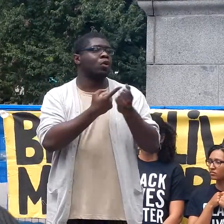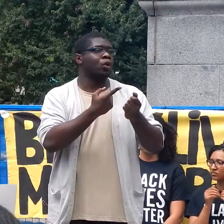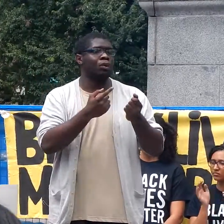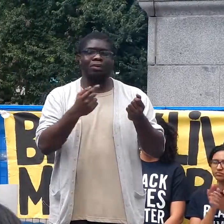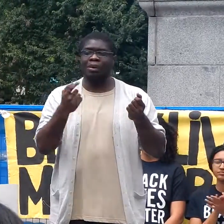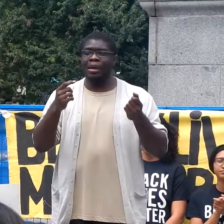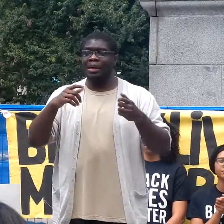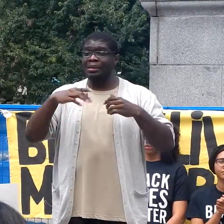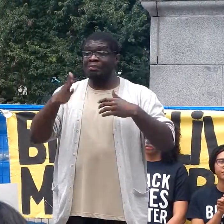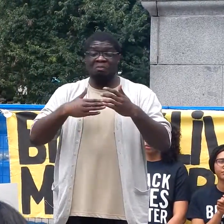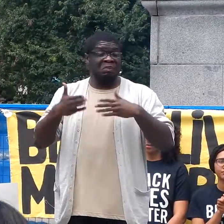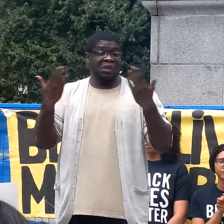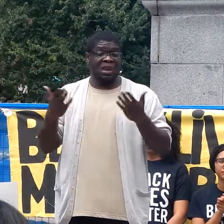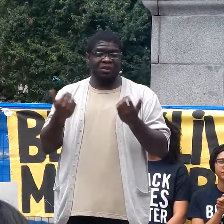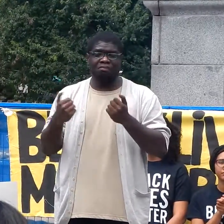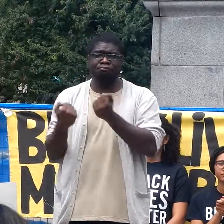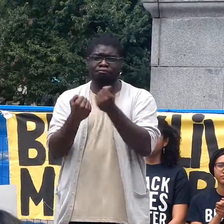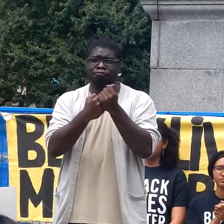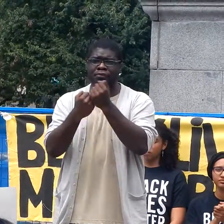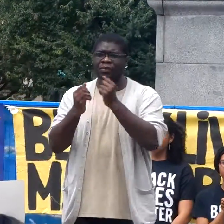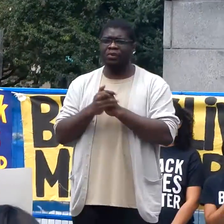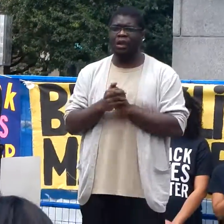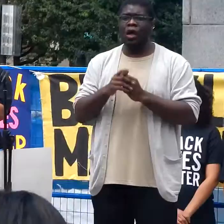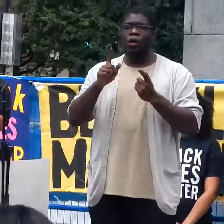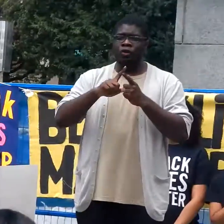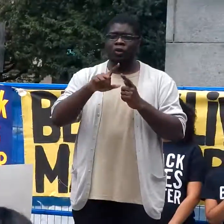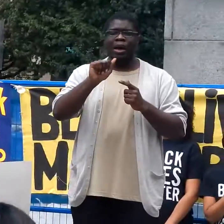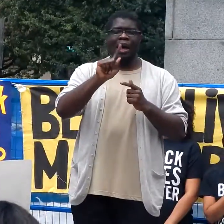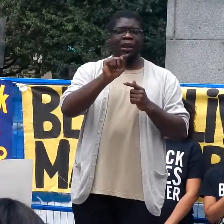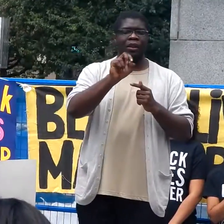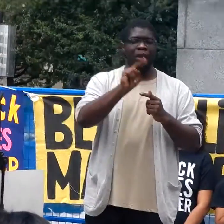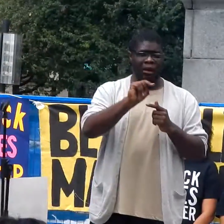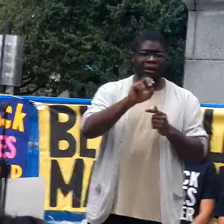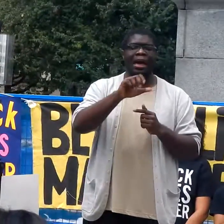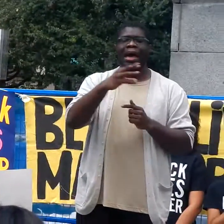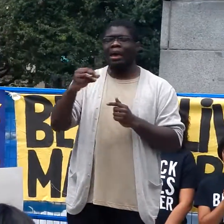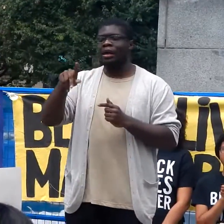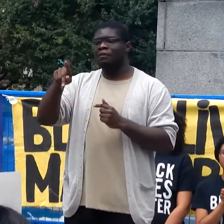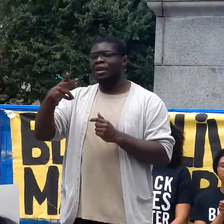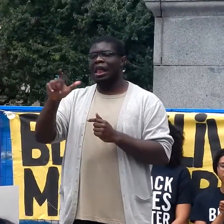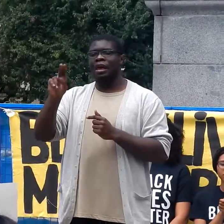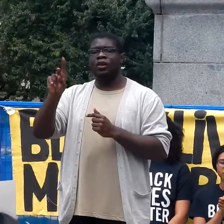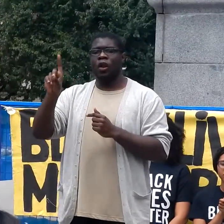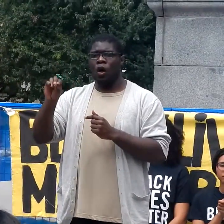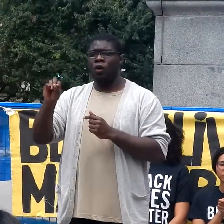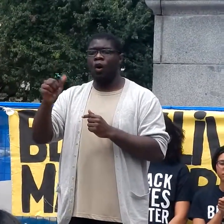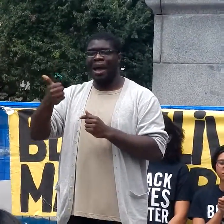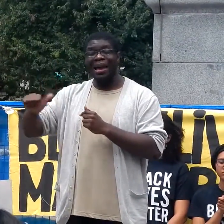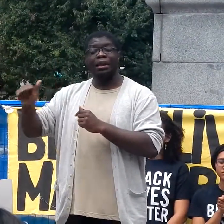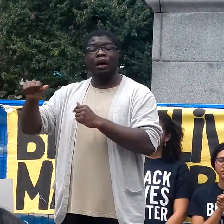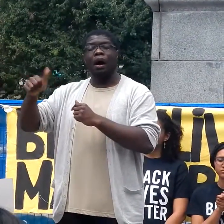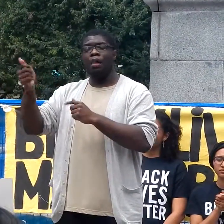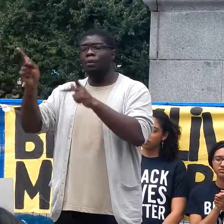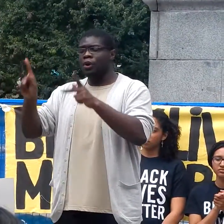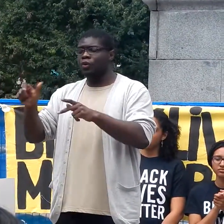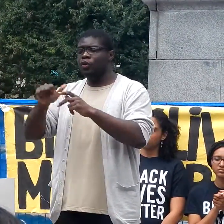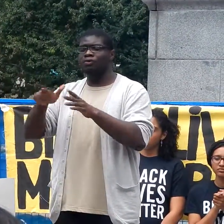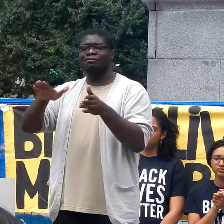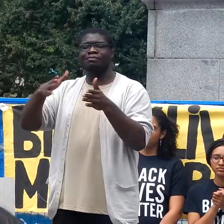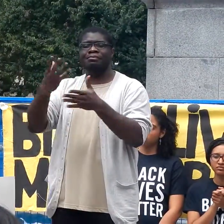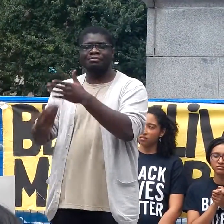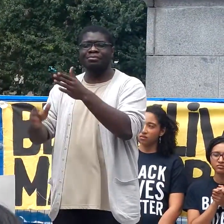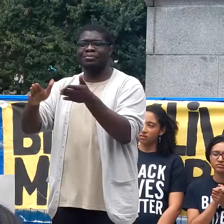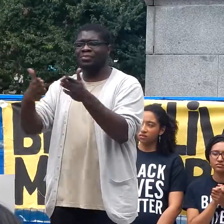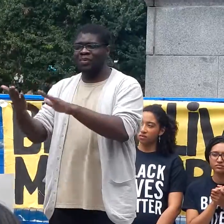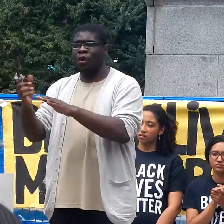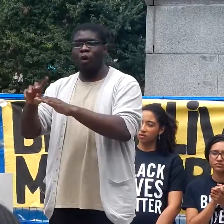to alton sterling and philando castile to every mother who no longer has a baby to every child whose father has been lost to murder or